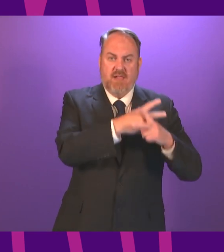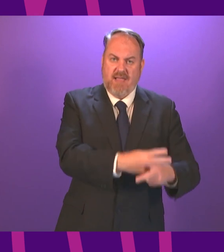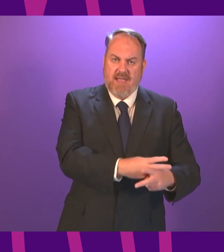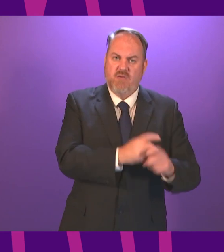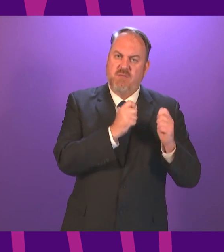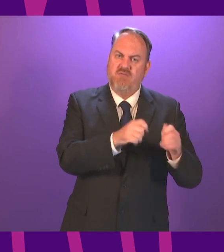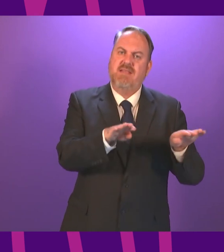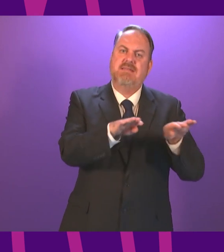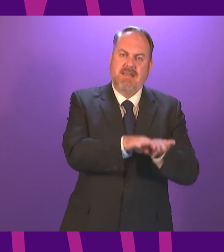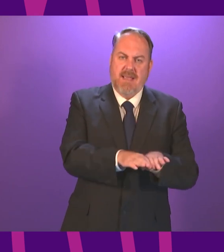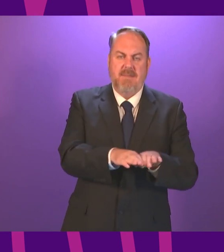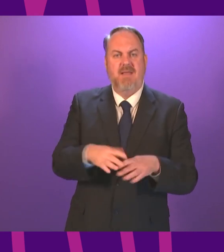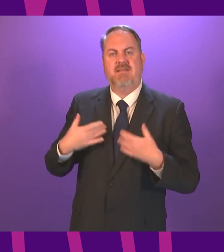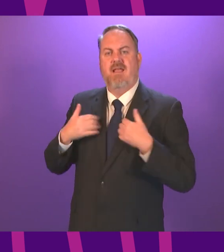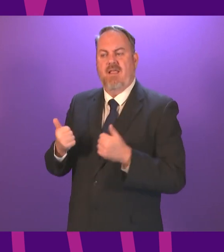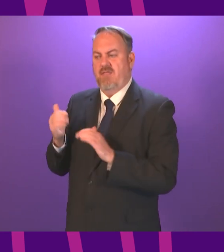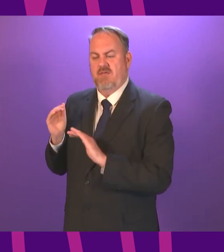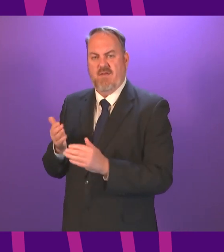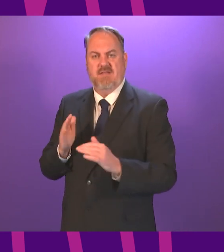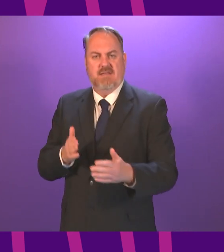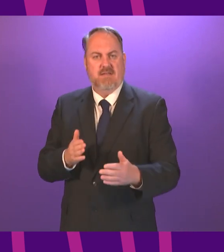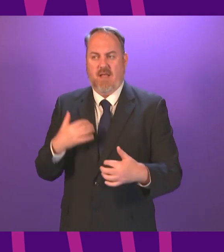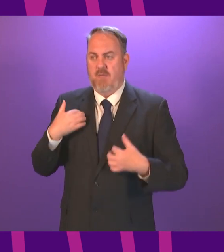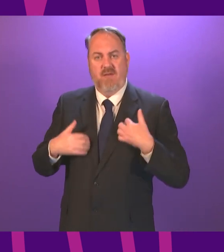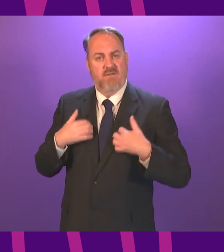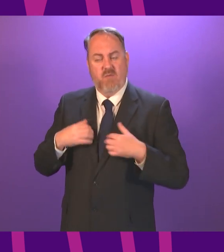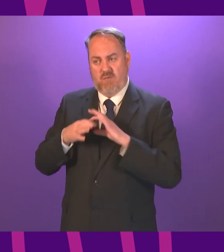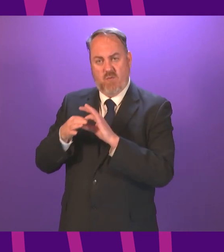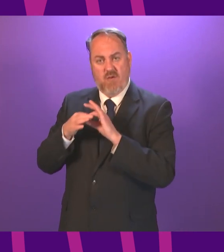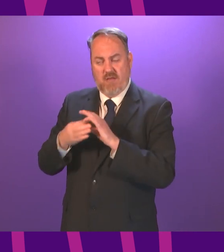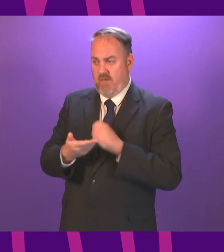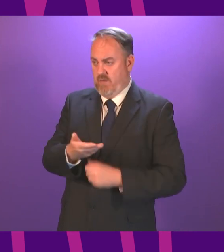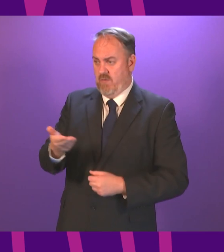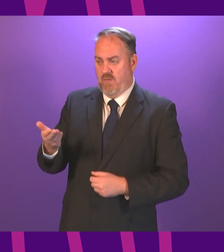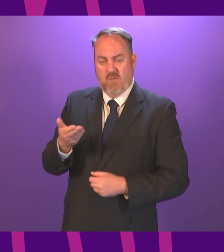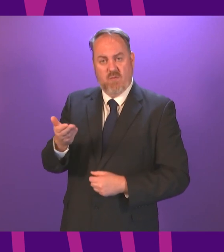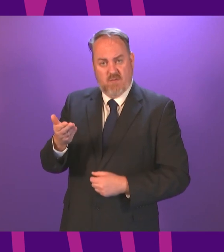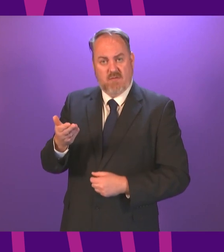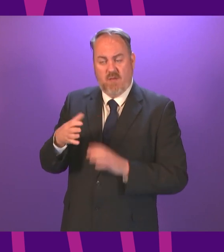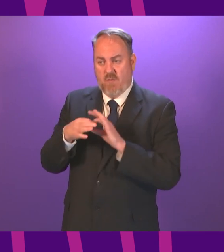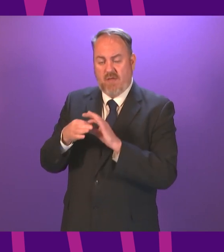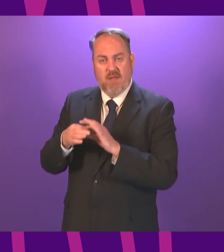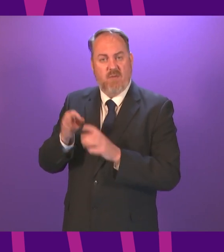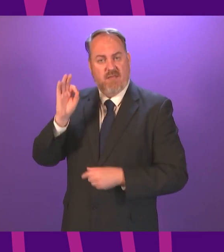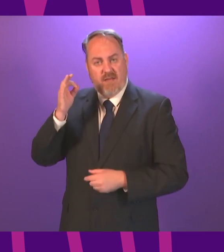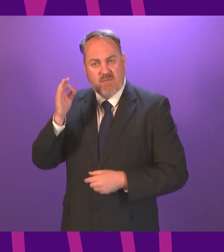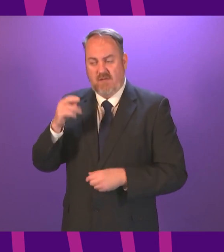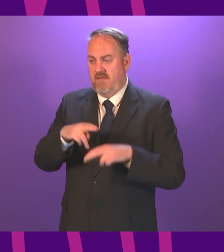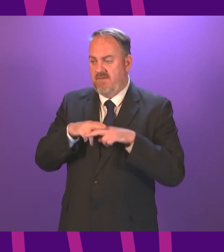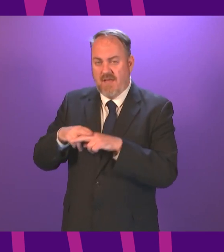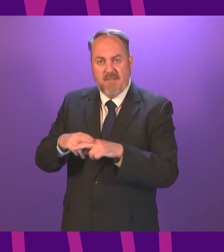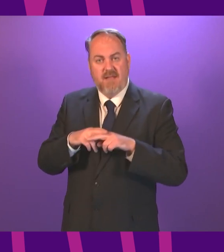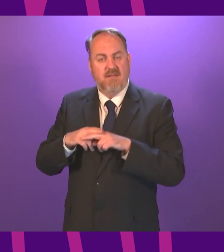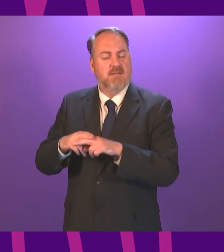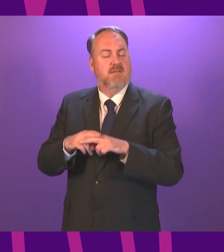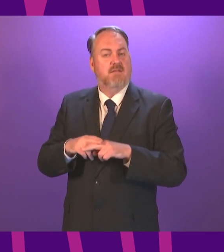and I will look forward to engaging in further discussion with the cabinet secretary councils families and providers on